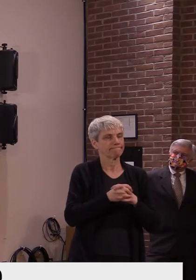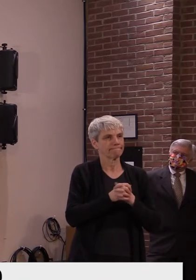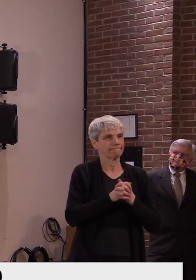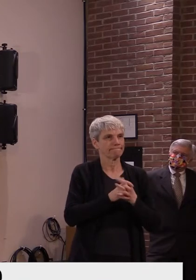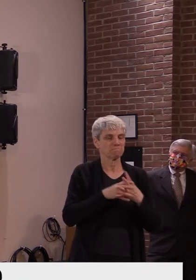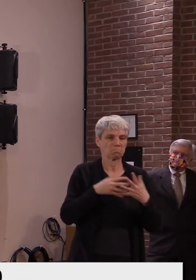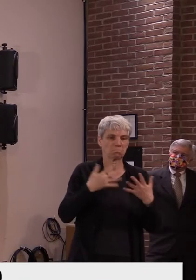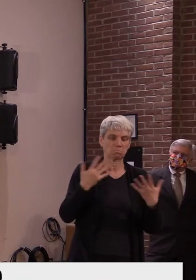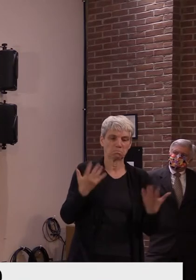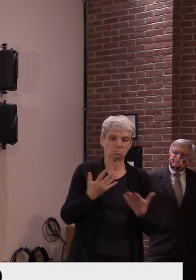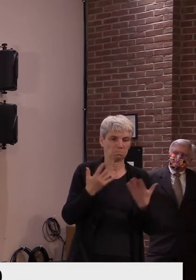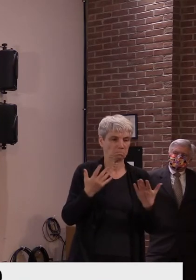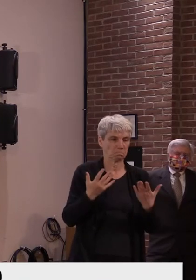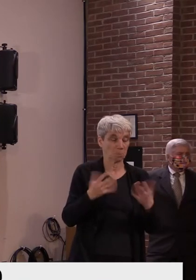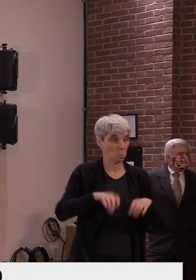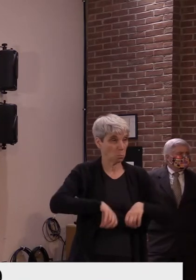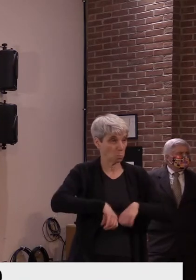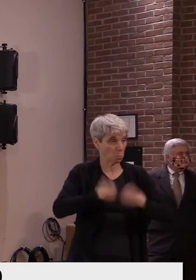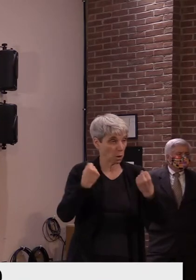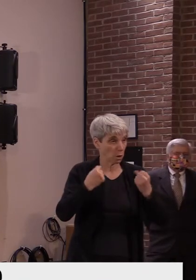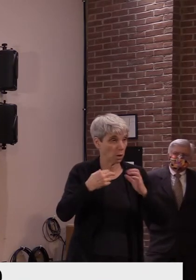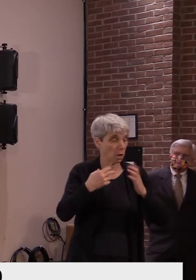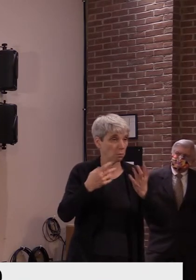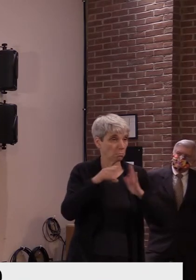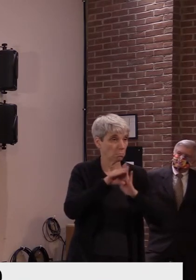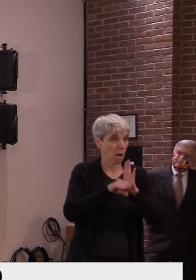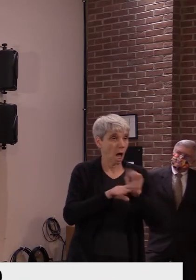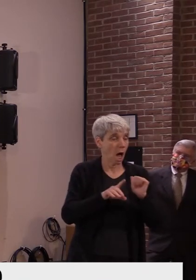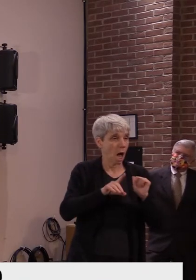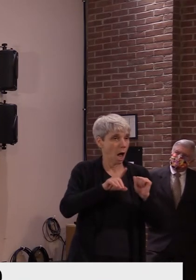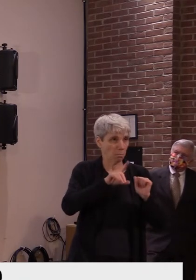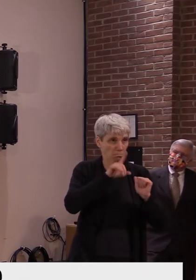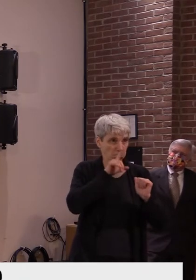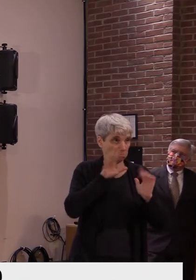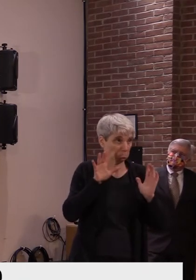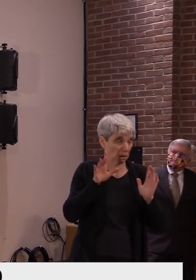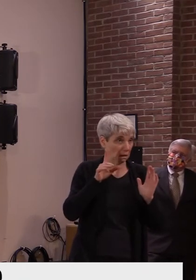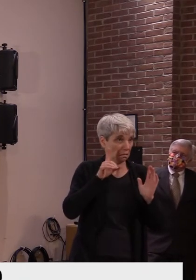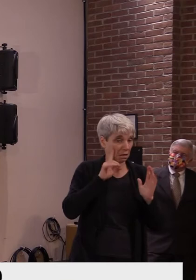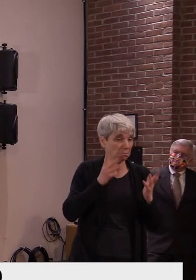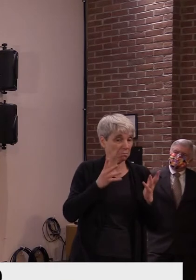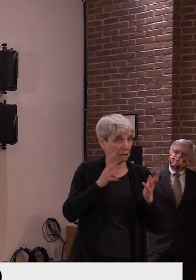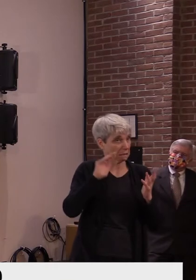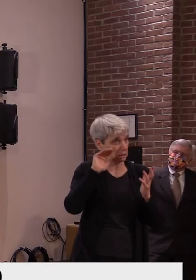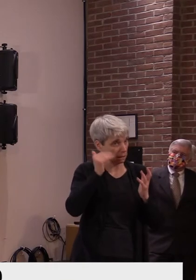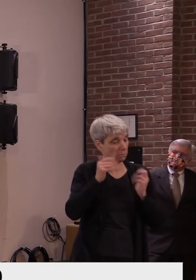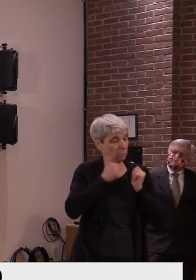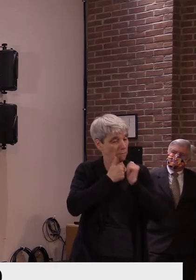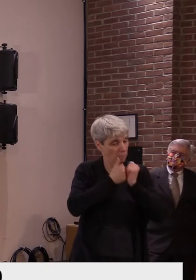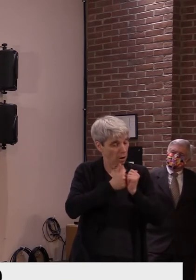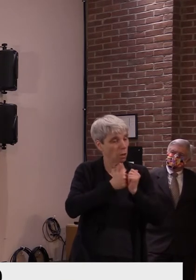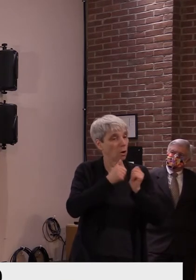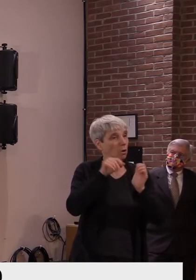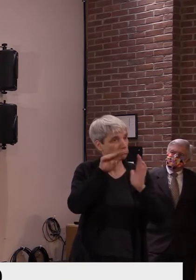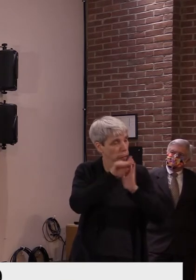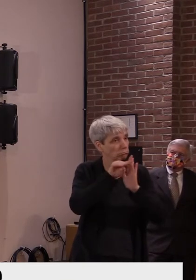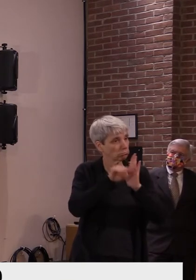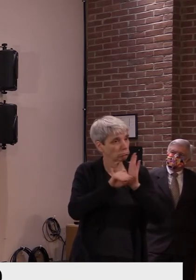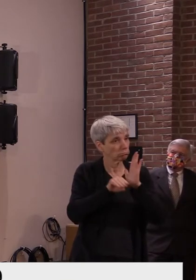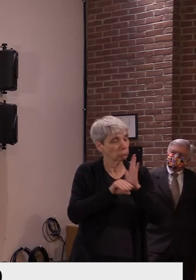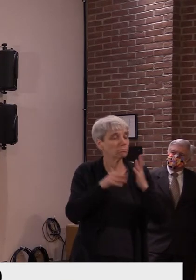beyond the norms that were allowed, uh, at the college. Um, but obviously a social gathering involves